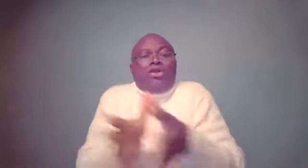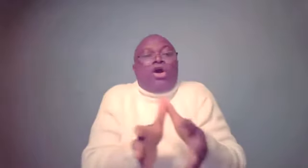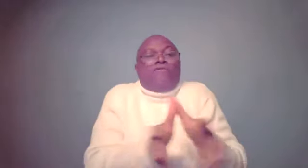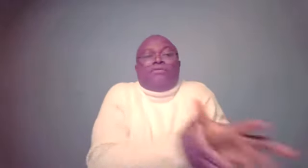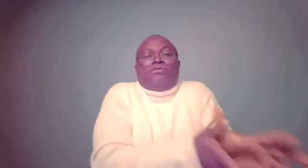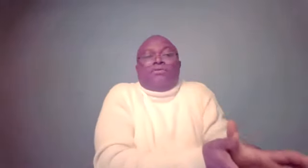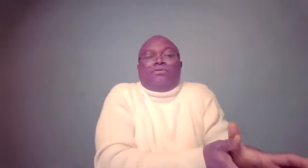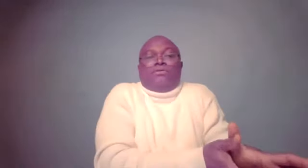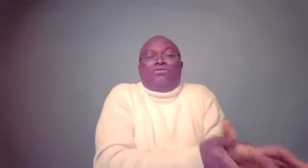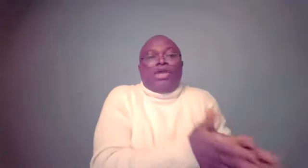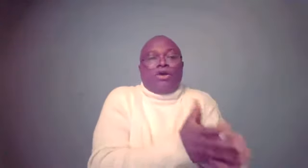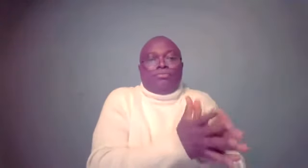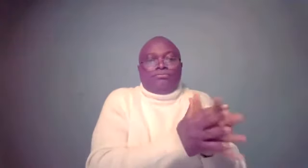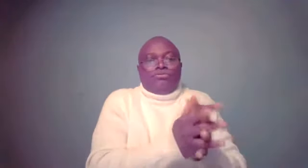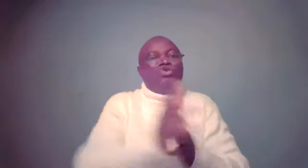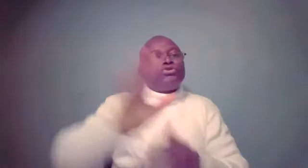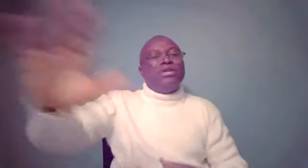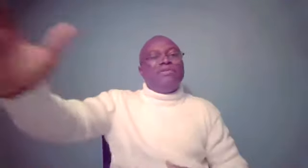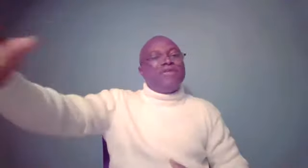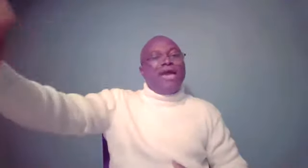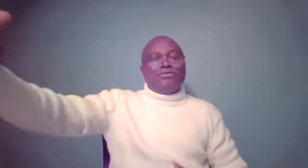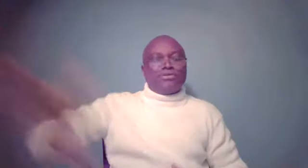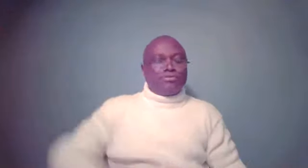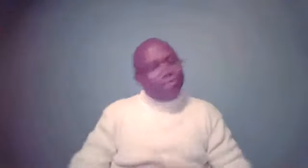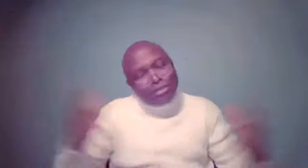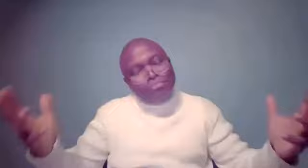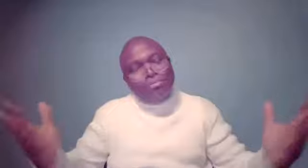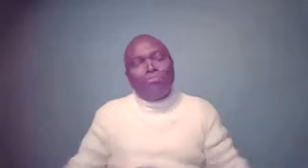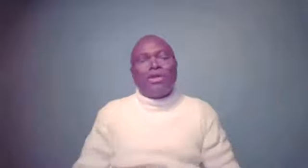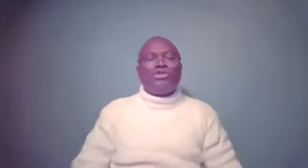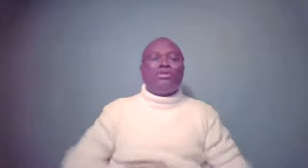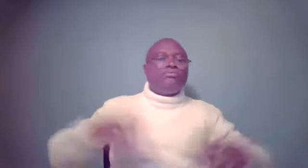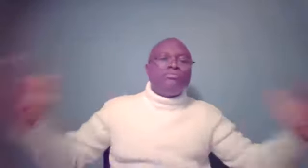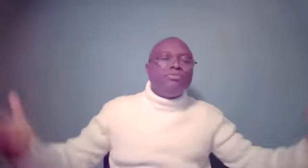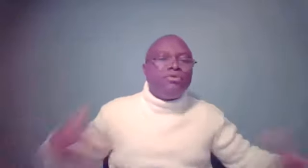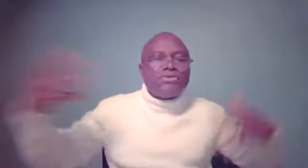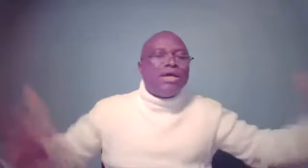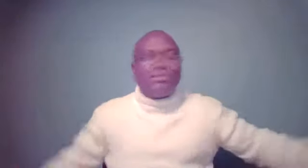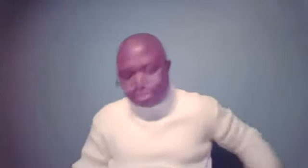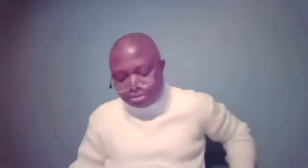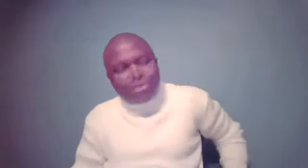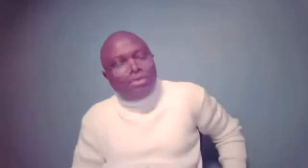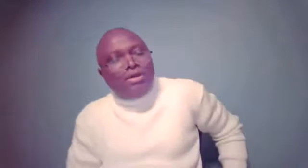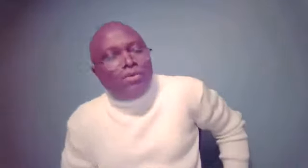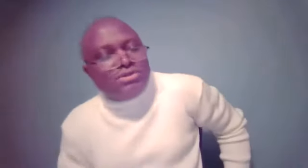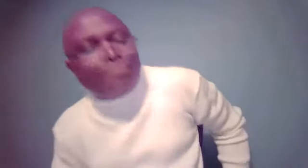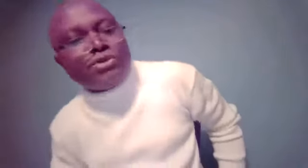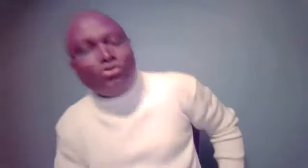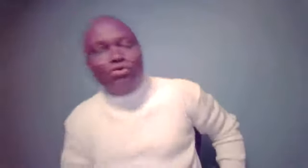loved Jacob, who used to live in tents. And the implication, maybe he wasn't that, wasn't that person who,